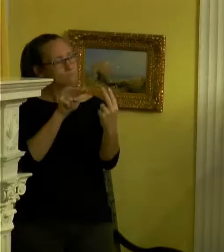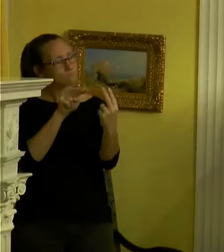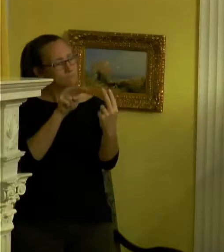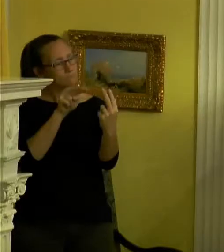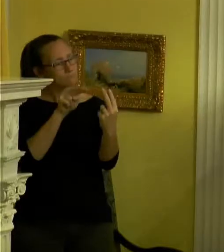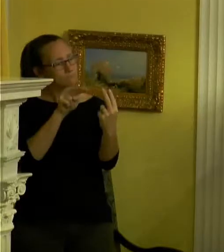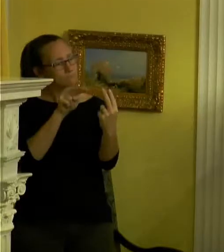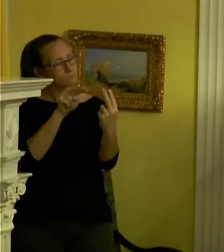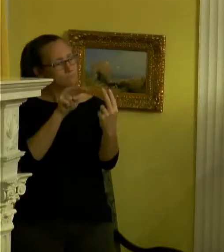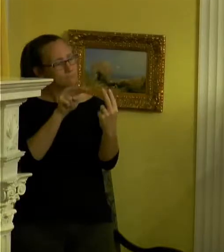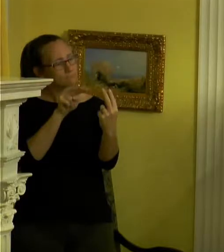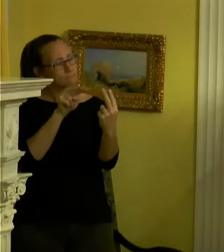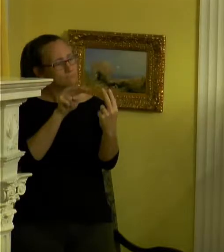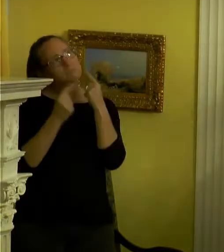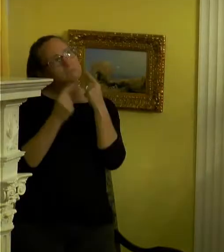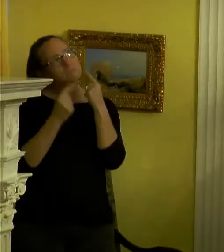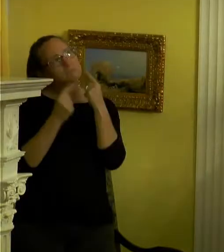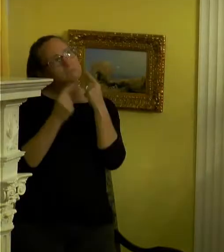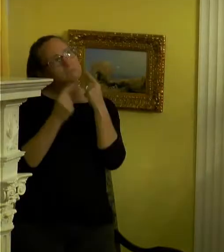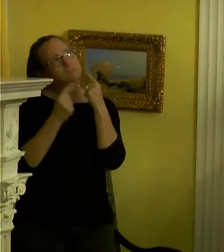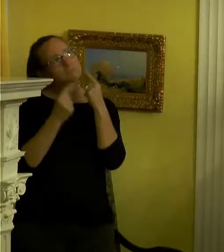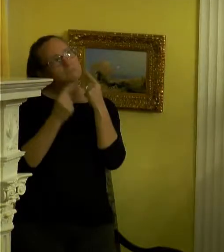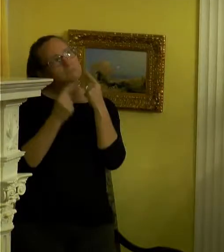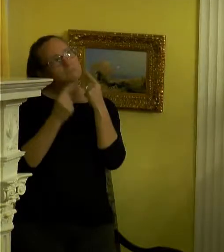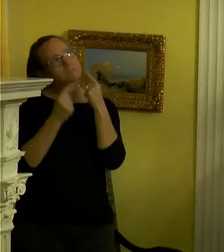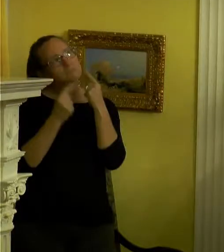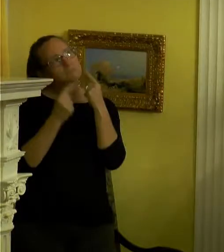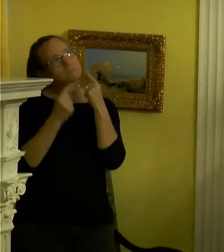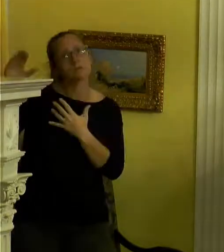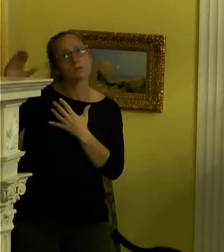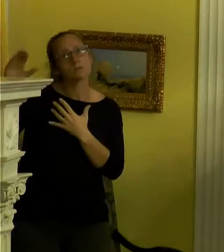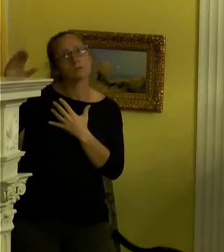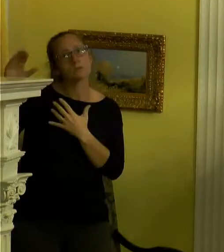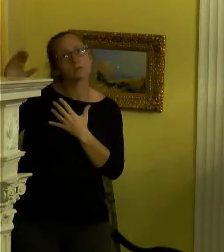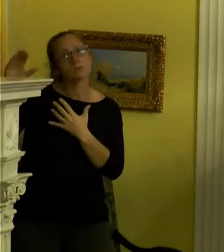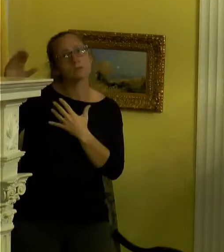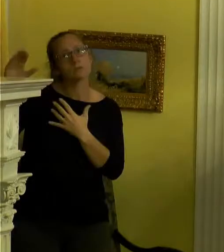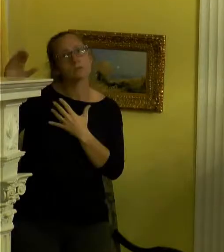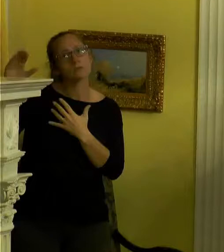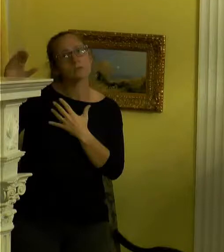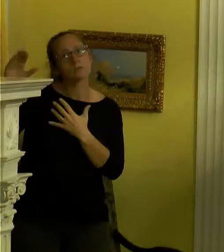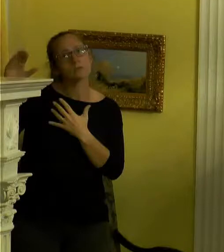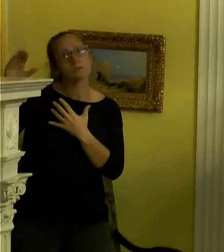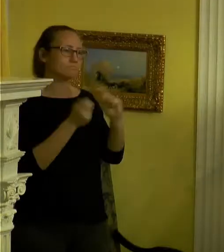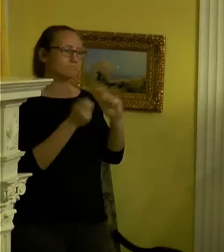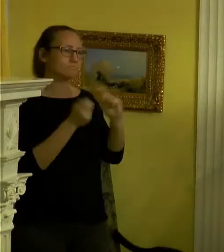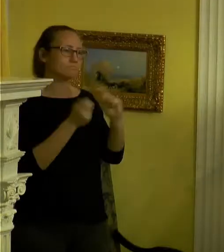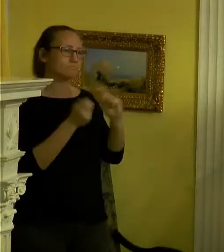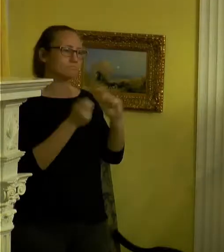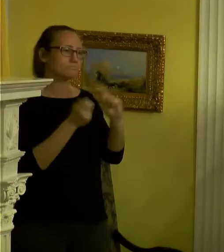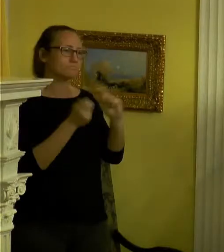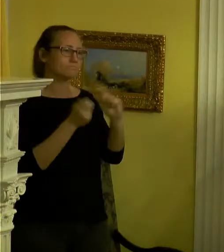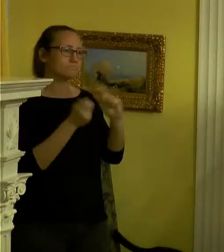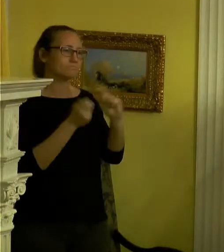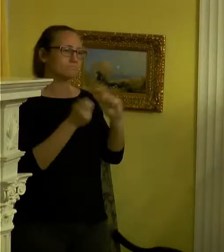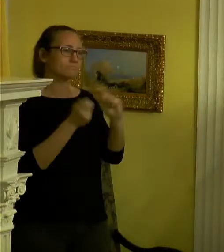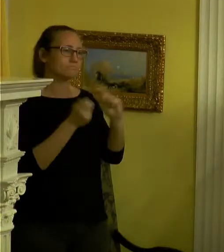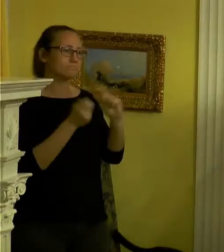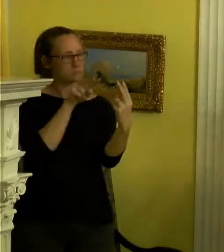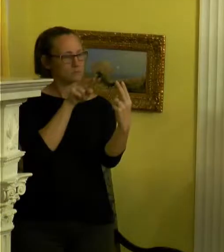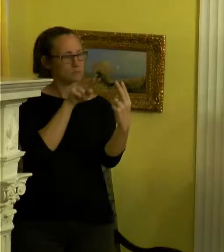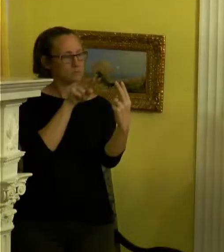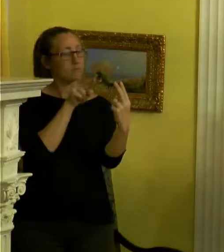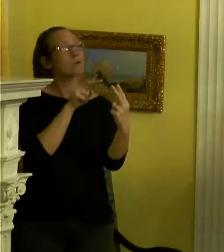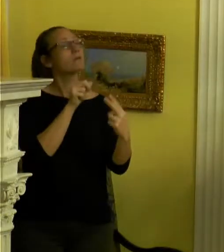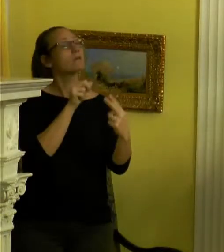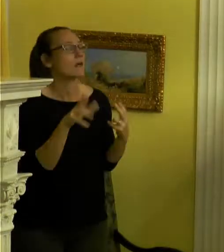saying, let's reconsider what we were told. Let's redefine it for ourselves. So it's not so much